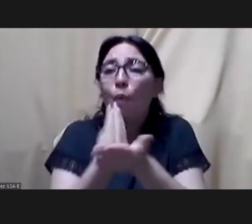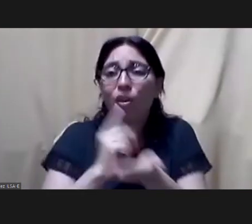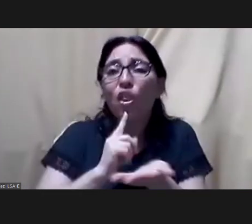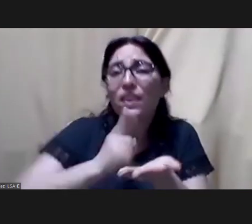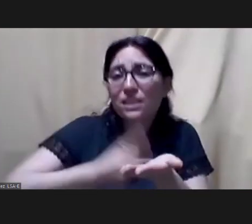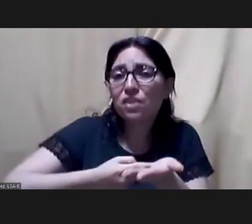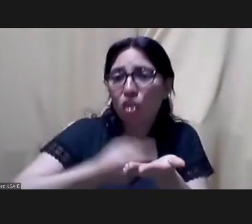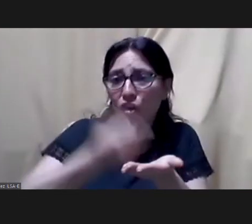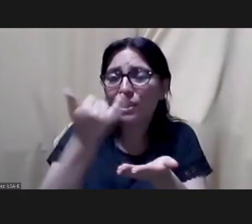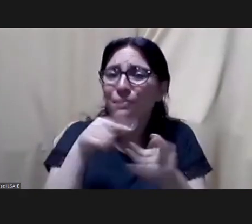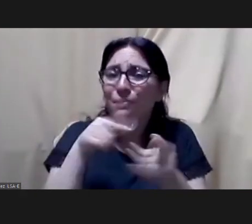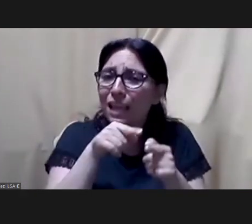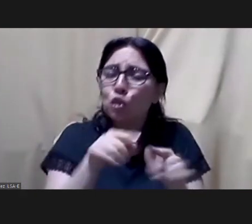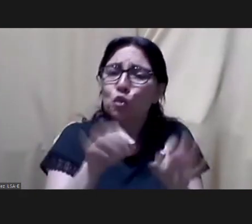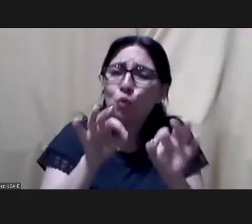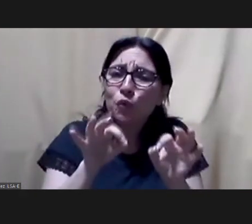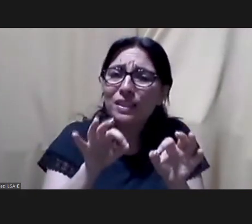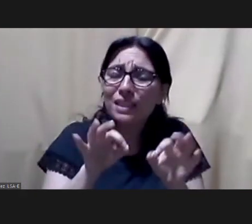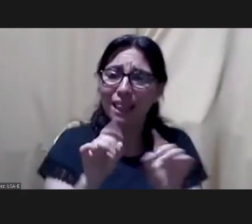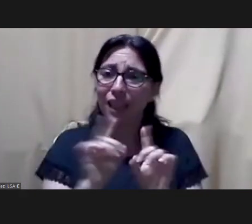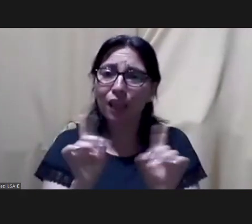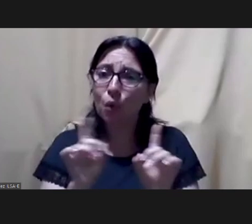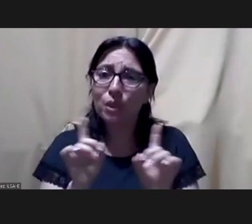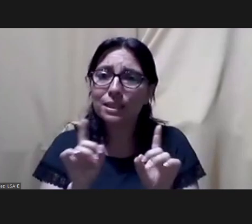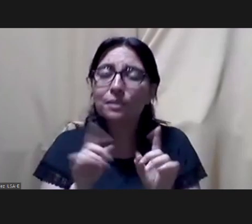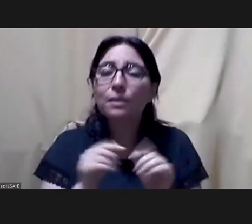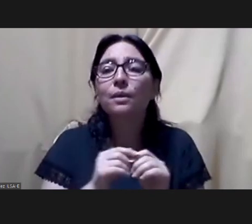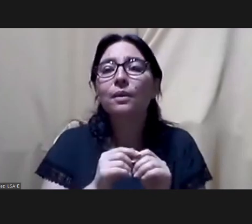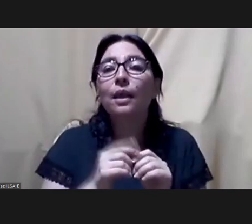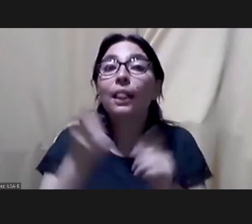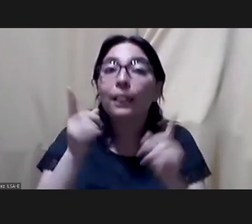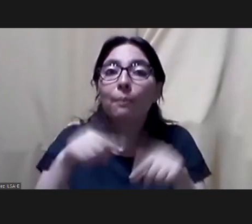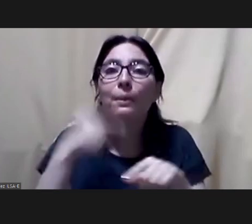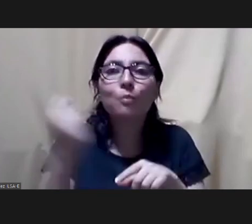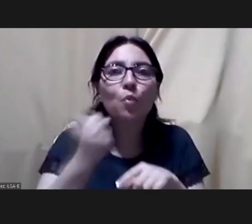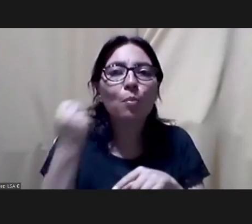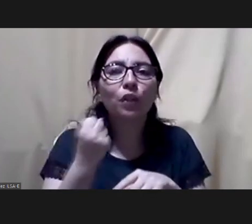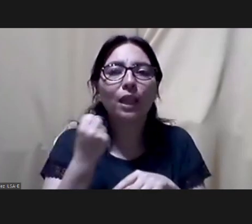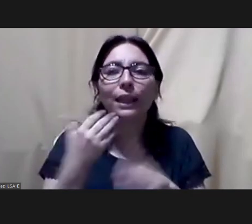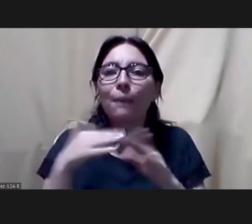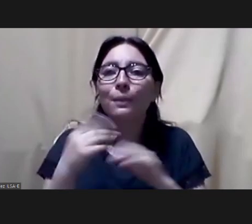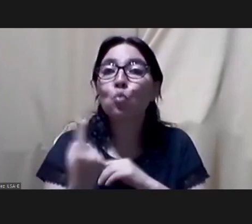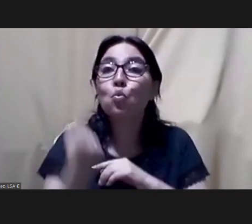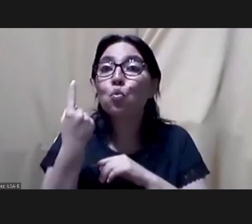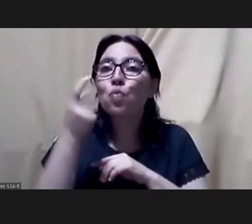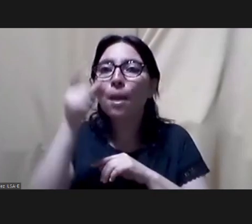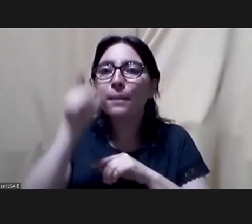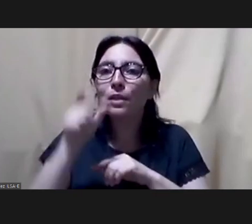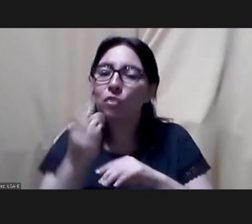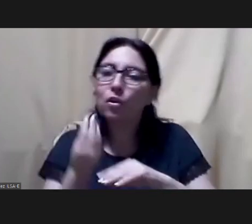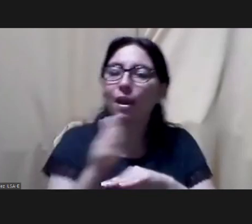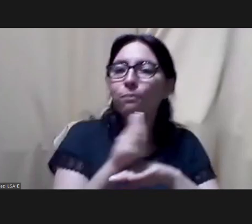and there we have committees and there is a need of a perspective and even though many don't have it